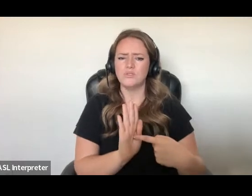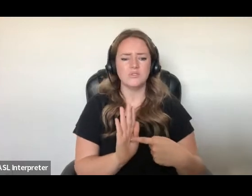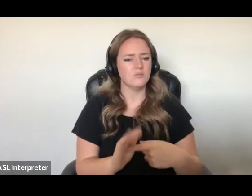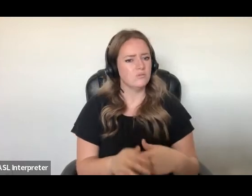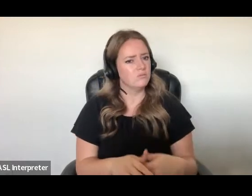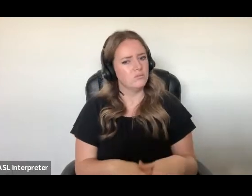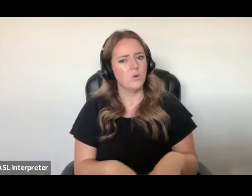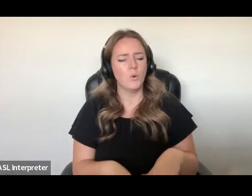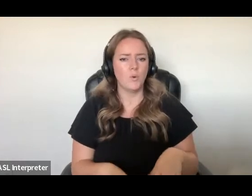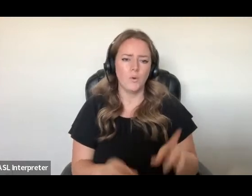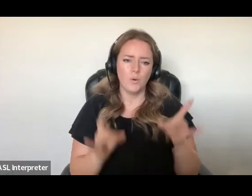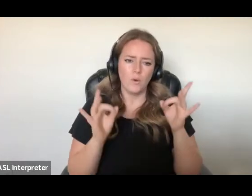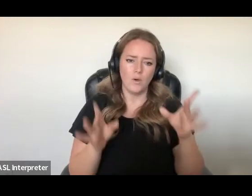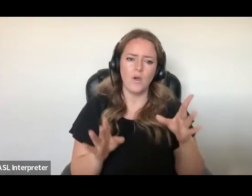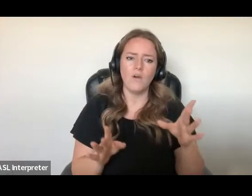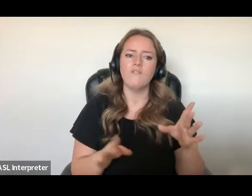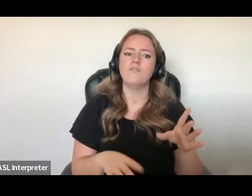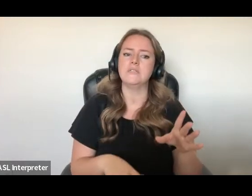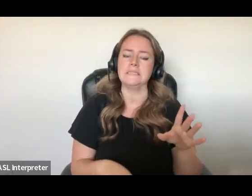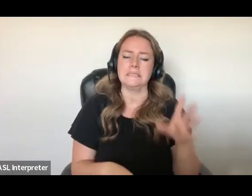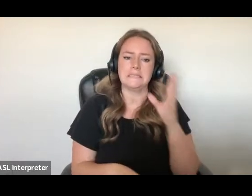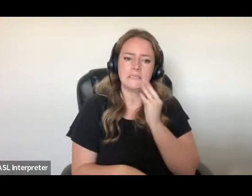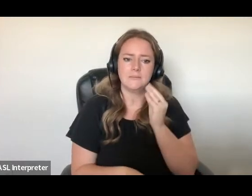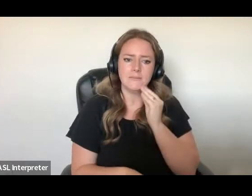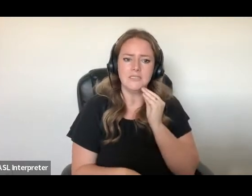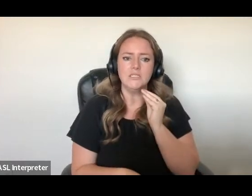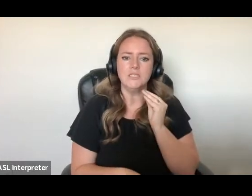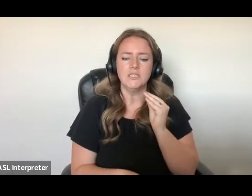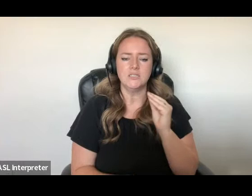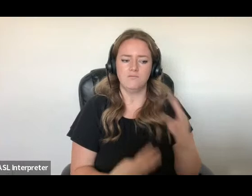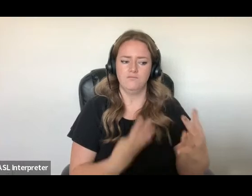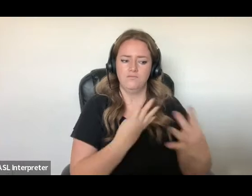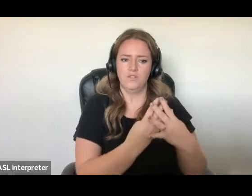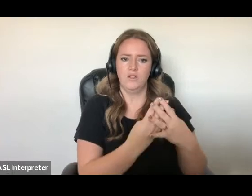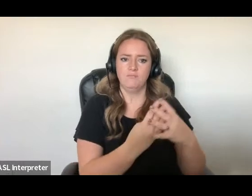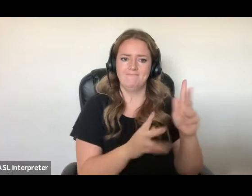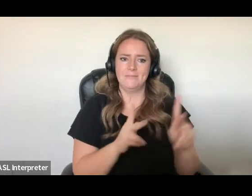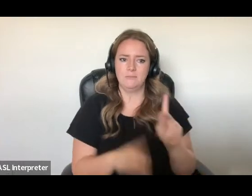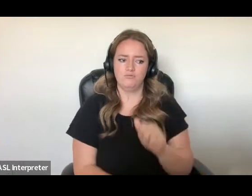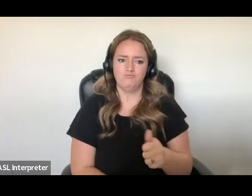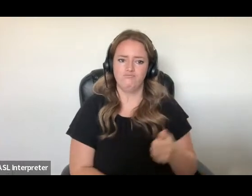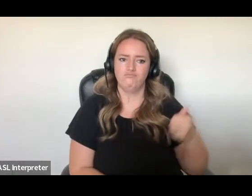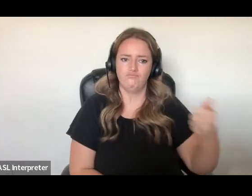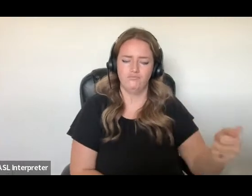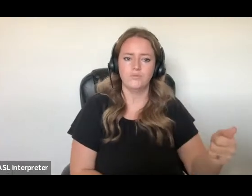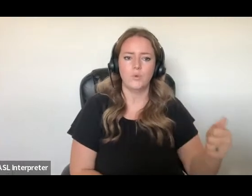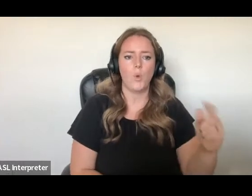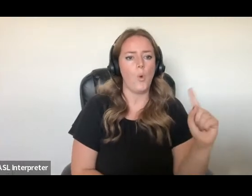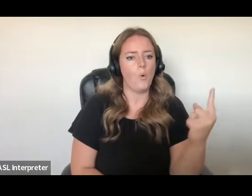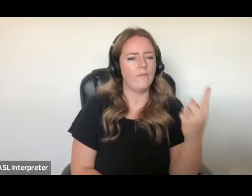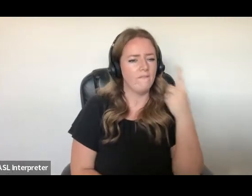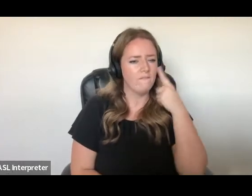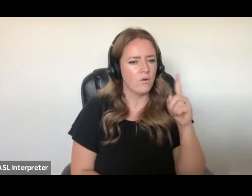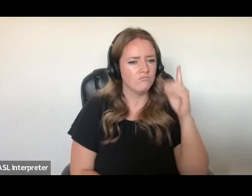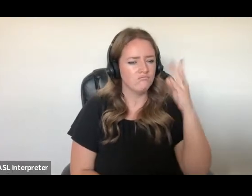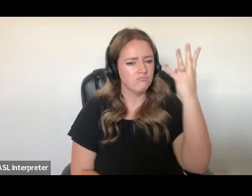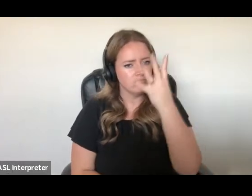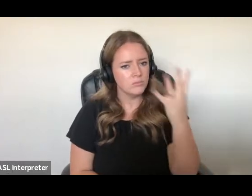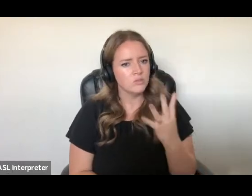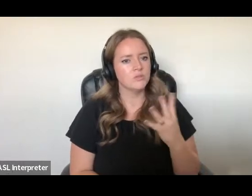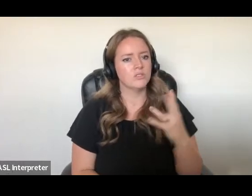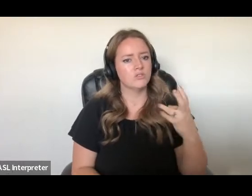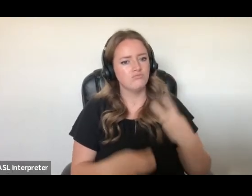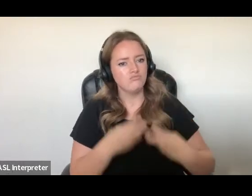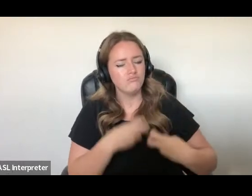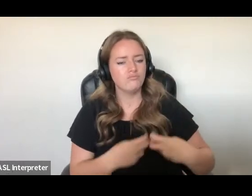incarcerating people in jails based solely on immigration grounds. According to the government of BC, the decision was